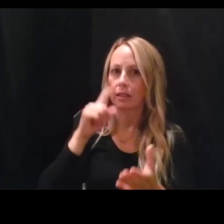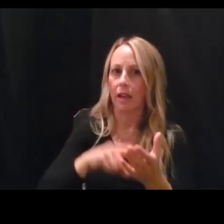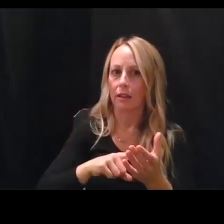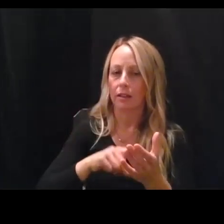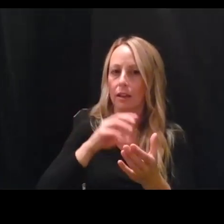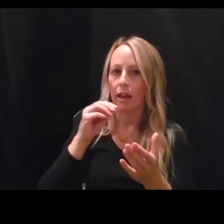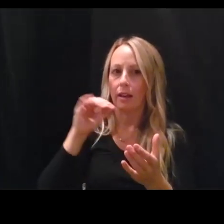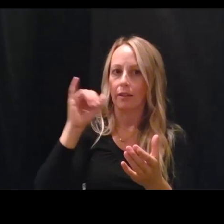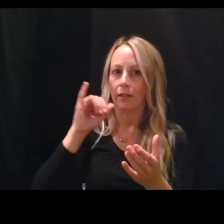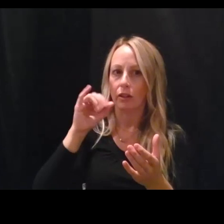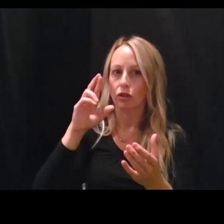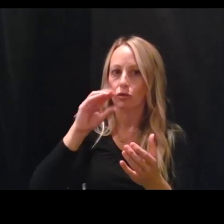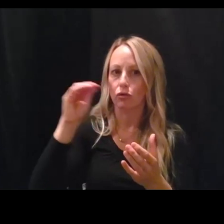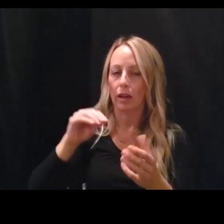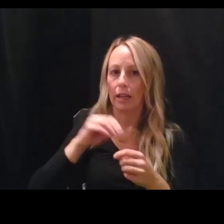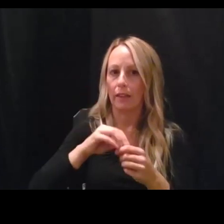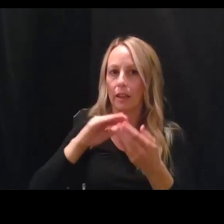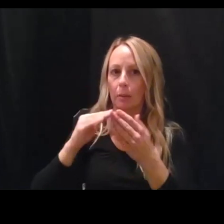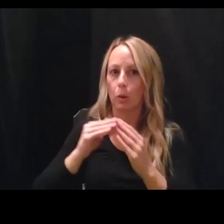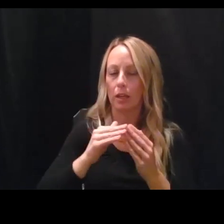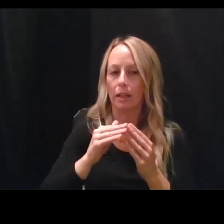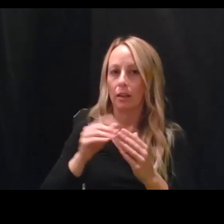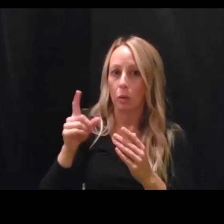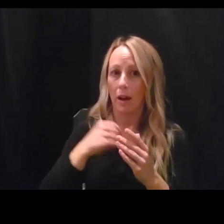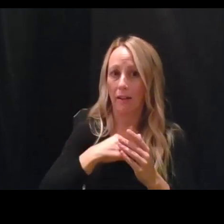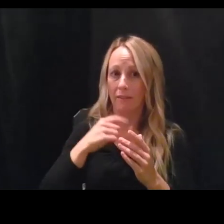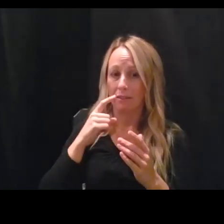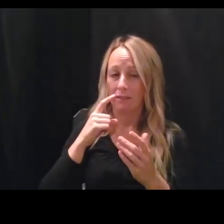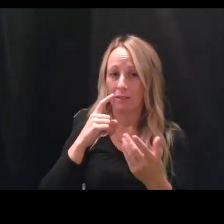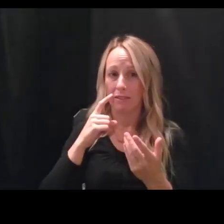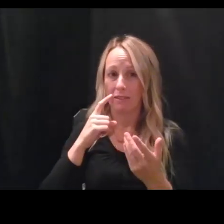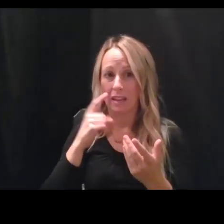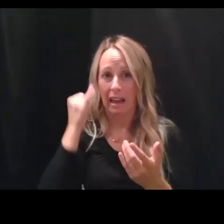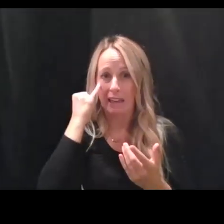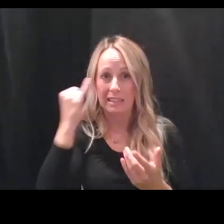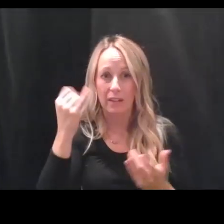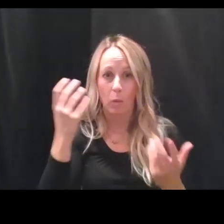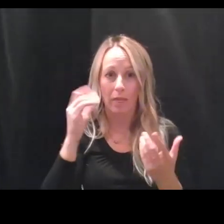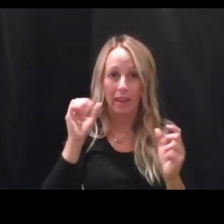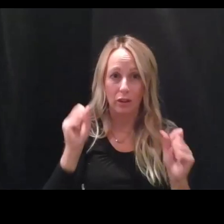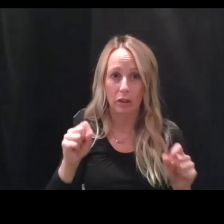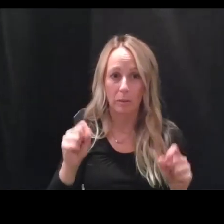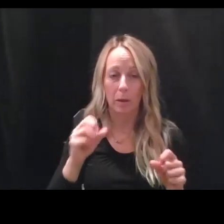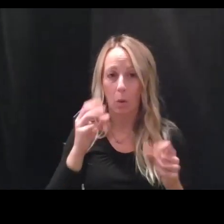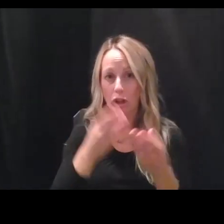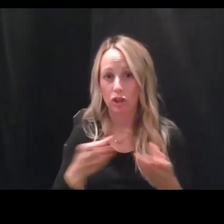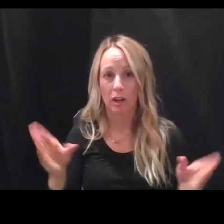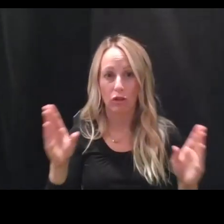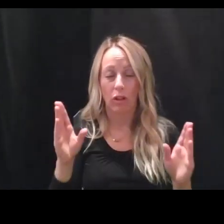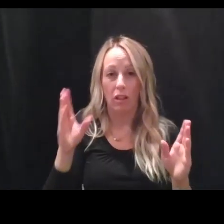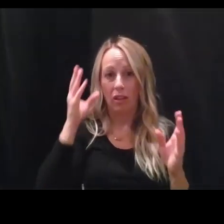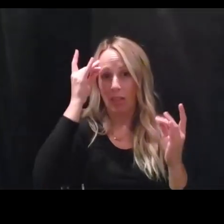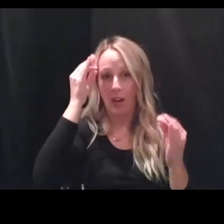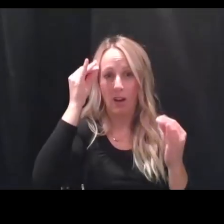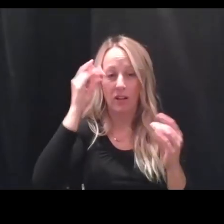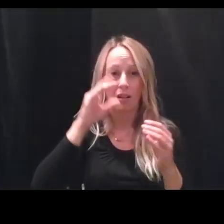is in the community. Do you have an indication of what that could possibly be or what's the, um, general consensus for how to